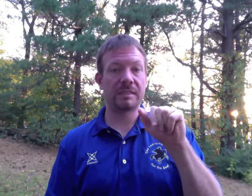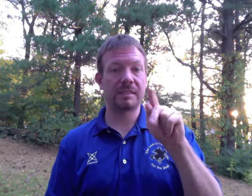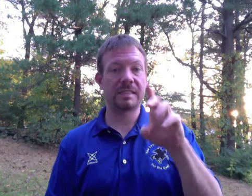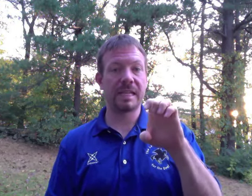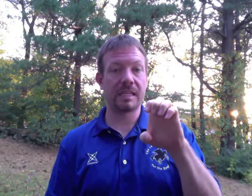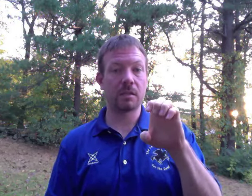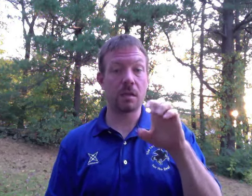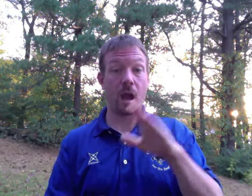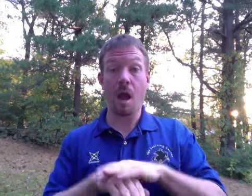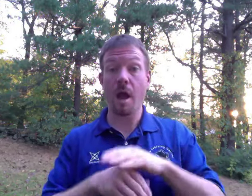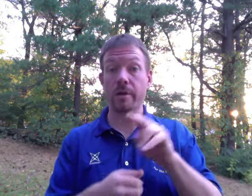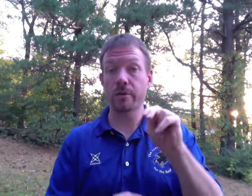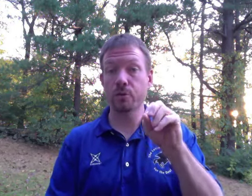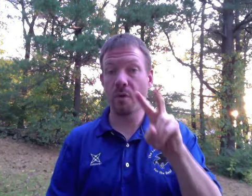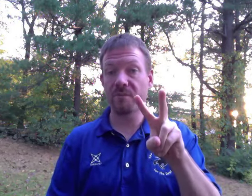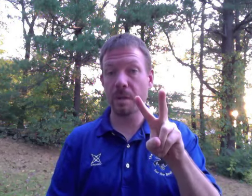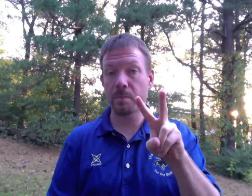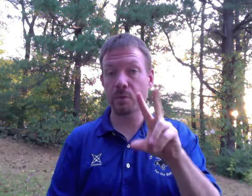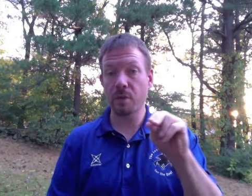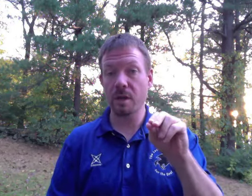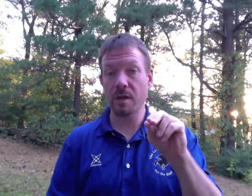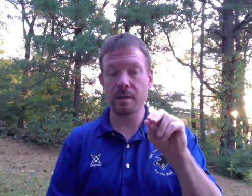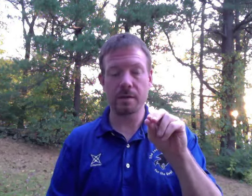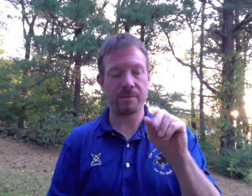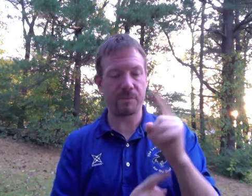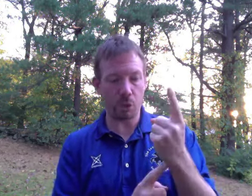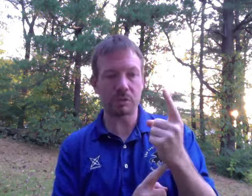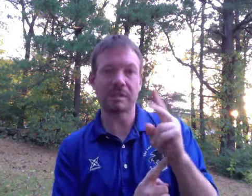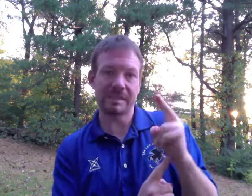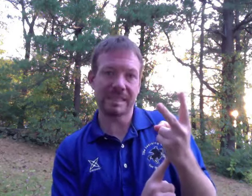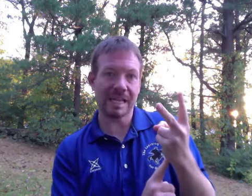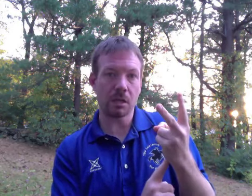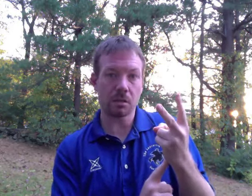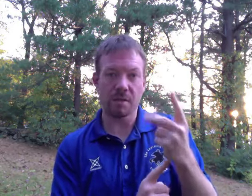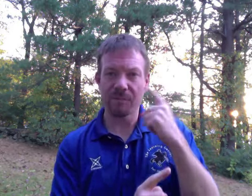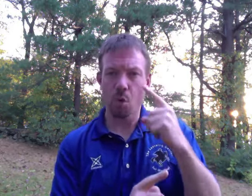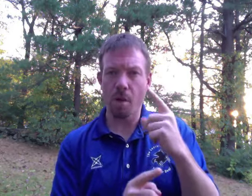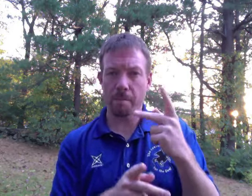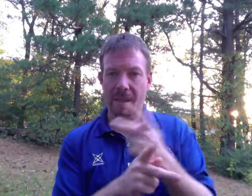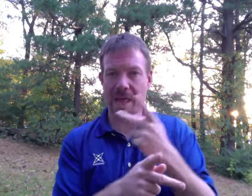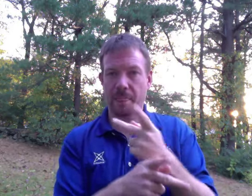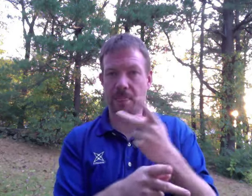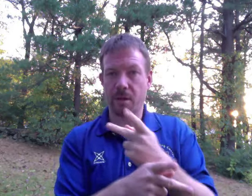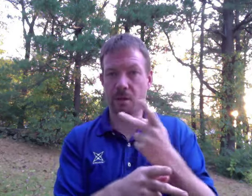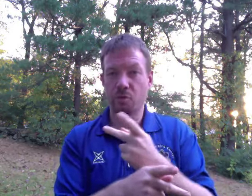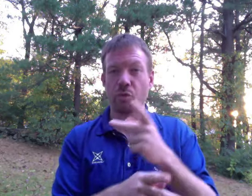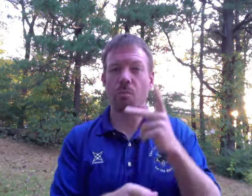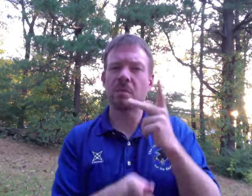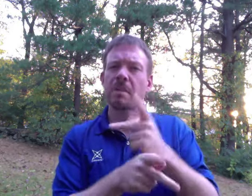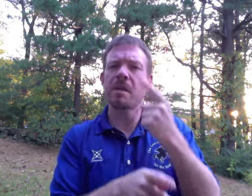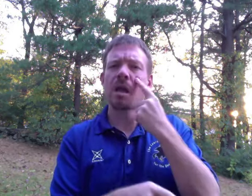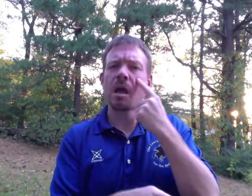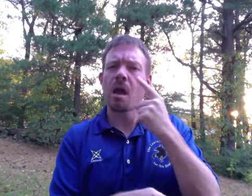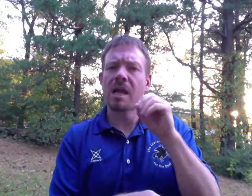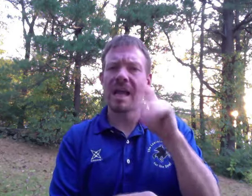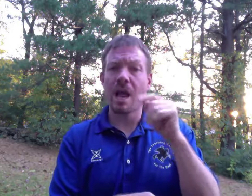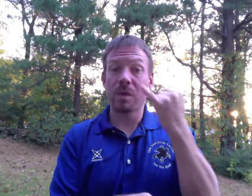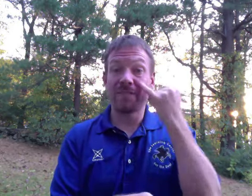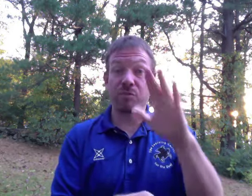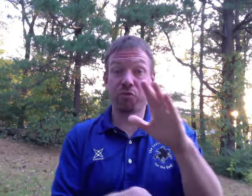We will be having the MCAS retake coming up soon, November 1st and 2nd, and this is the retake for math.